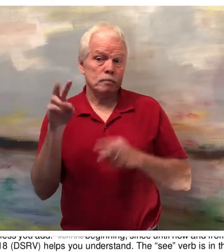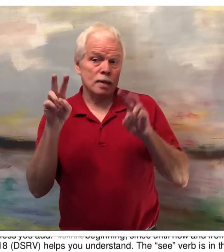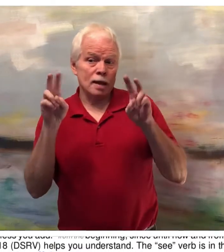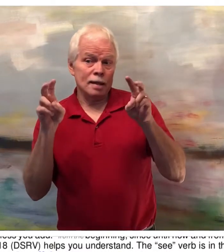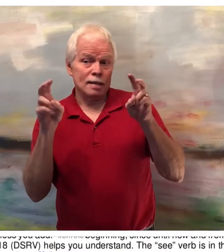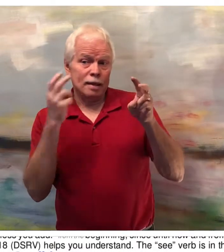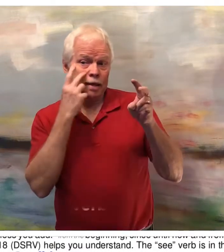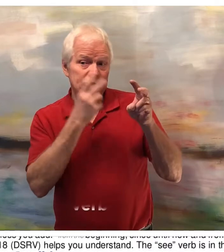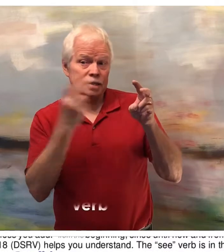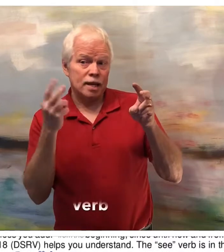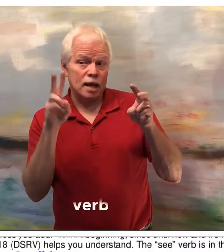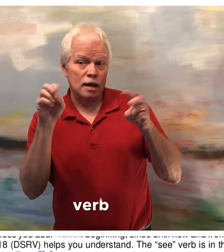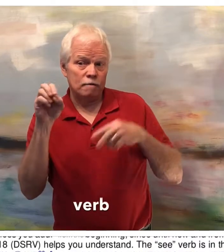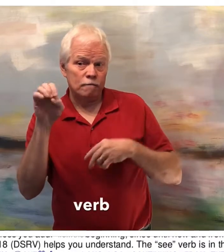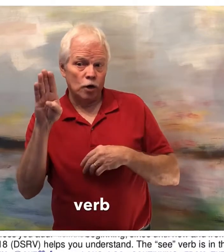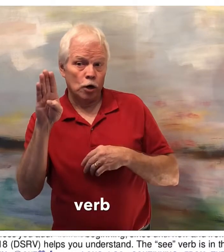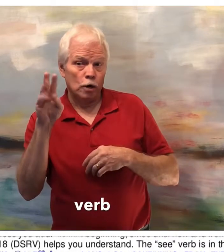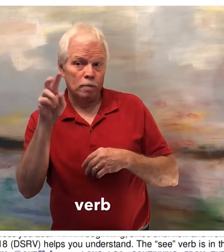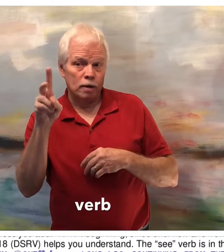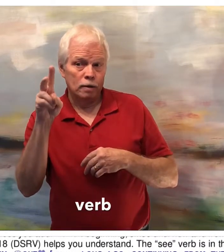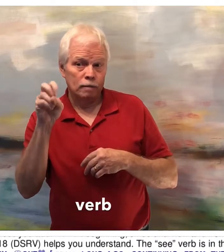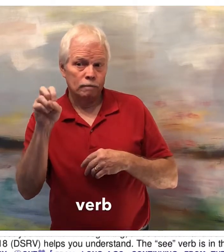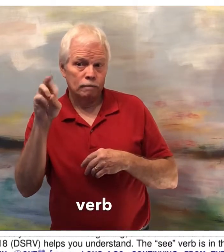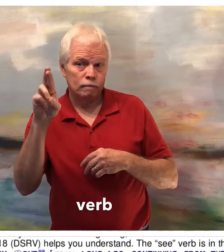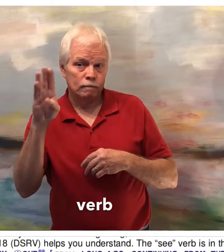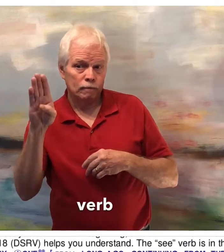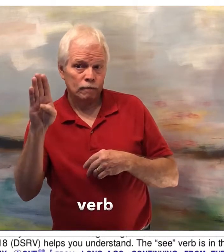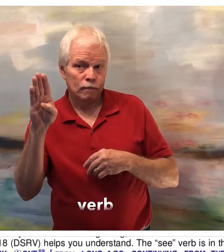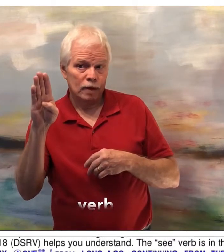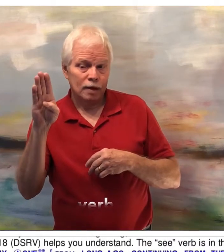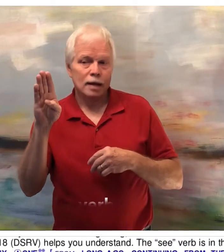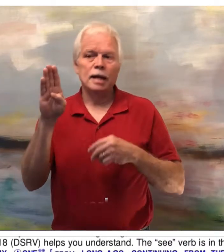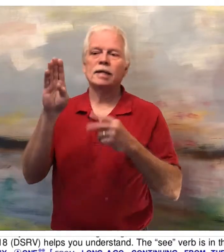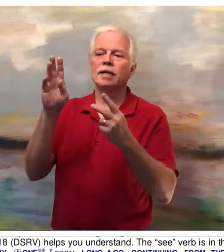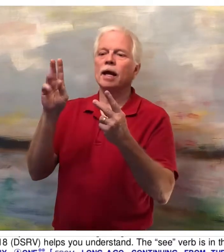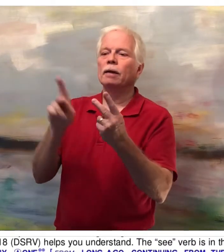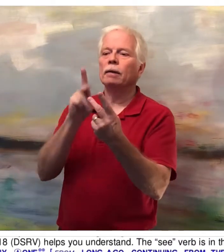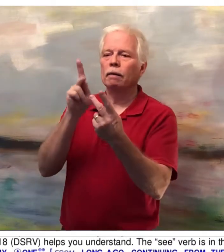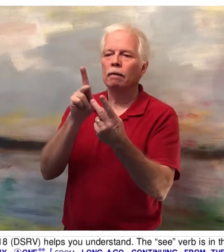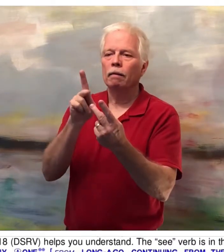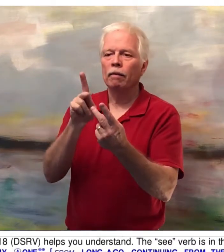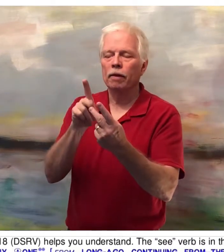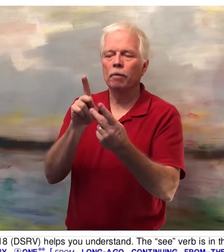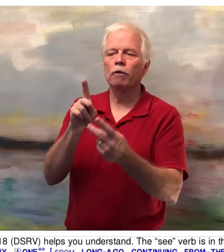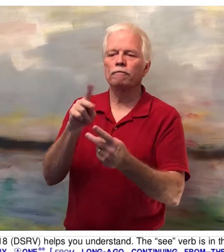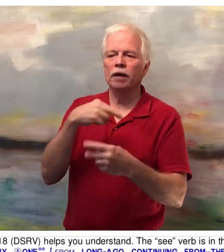The C verb is in the perfect.